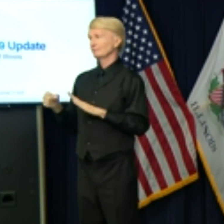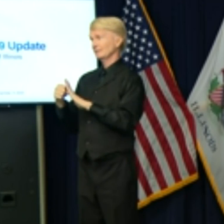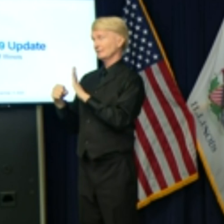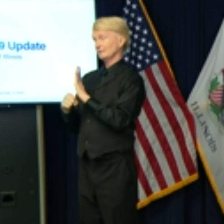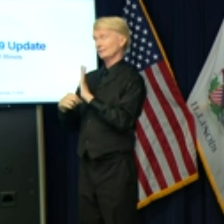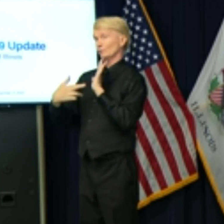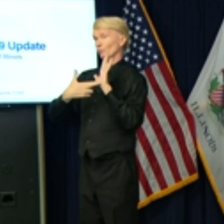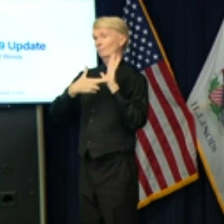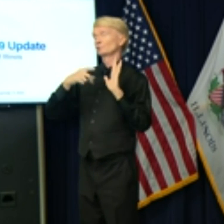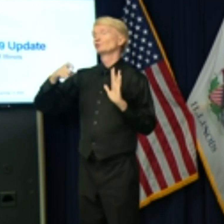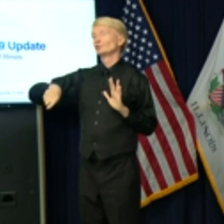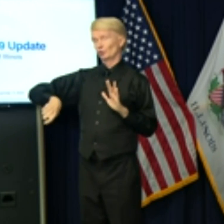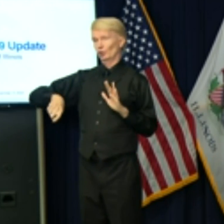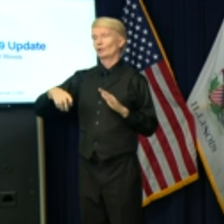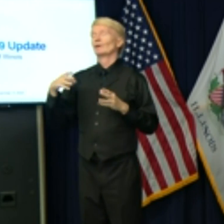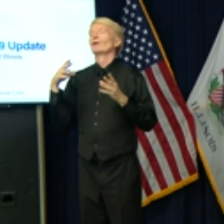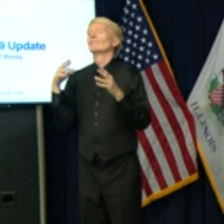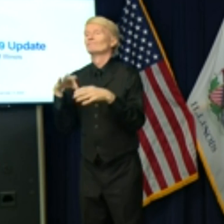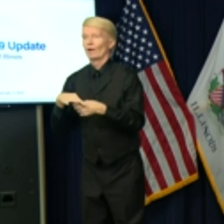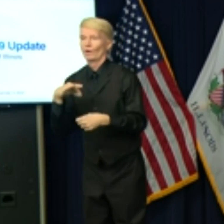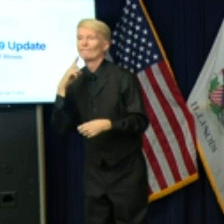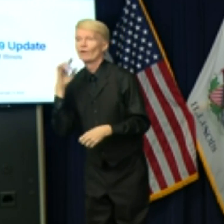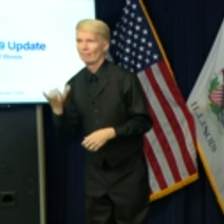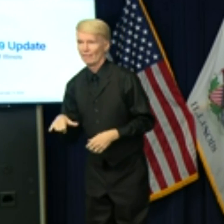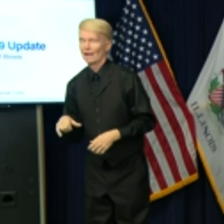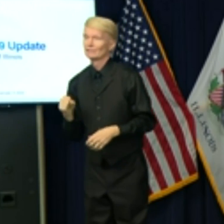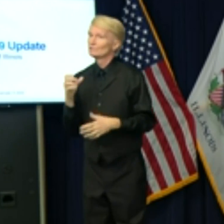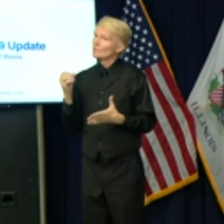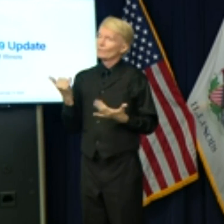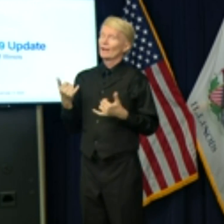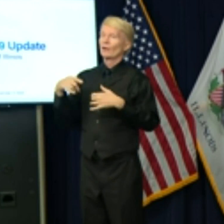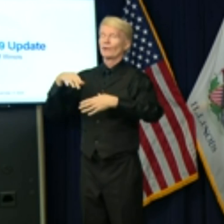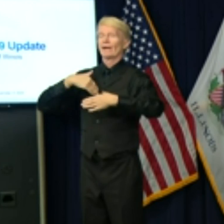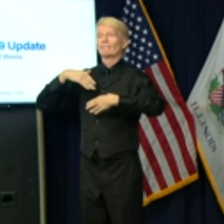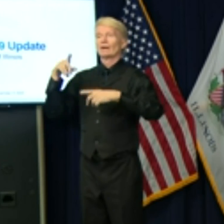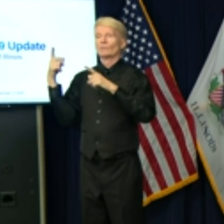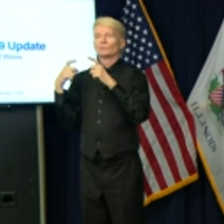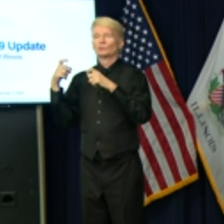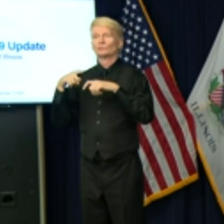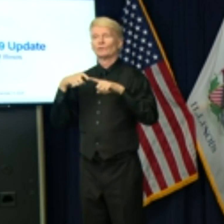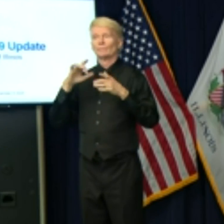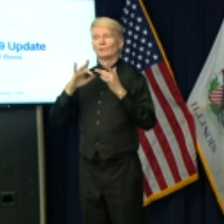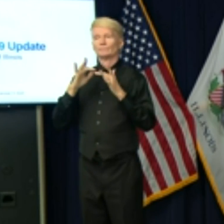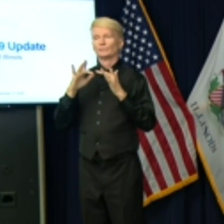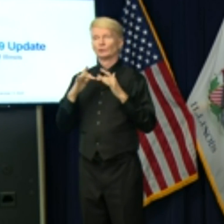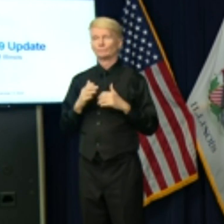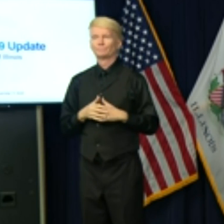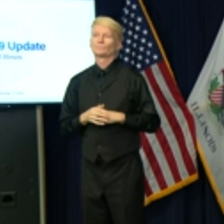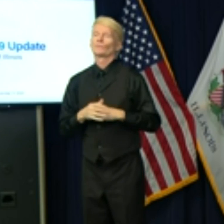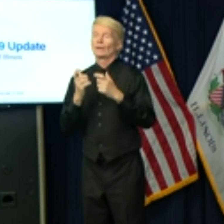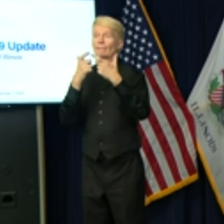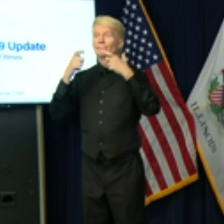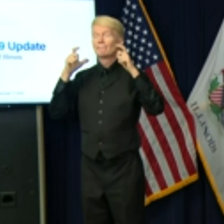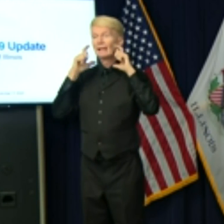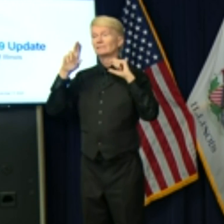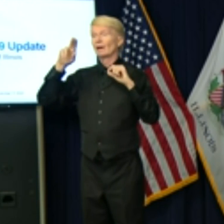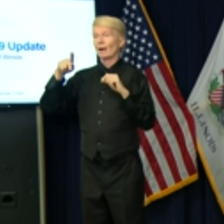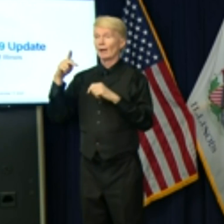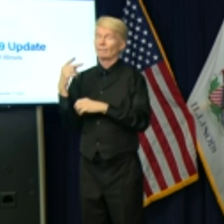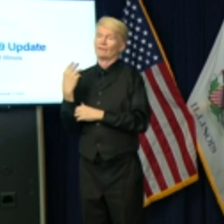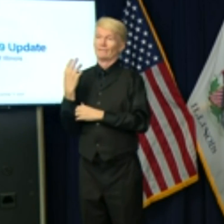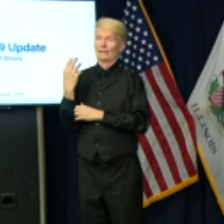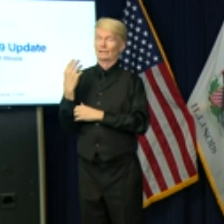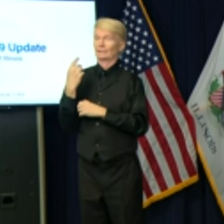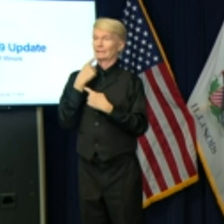for that because the House has been able to meet virtually. not vote for that. So we're going to go online. can't do Governor, you mentioned during the mask-up video announcement that the Midwest is now the